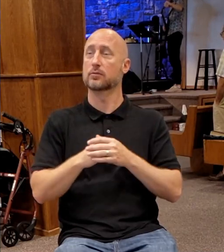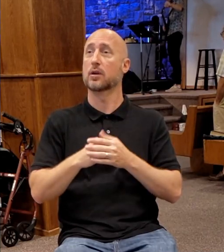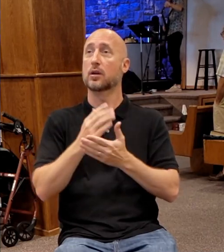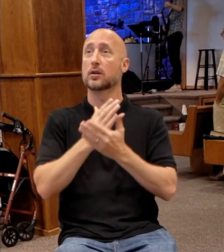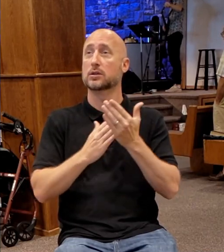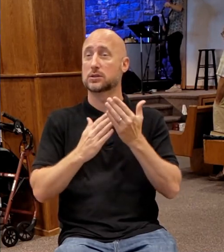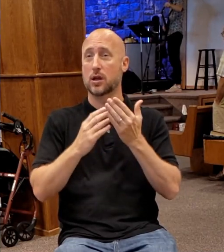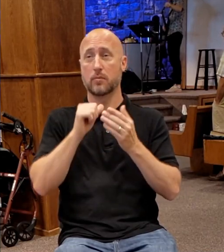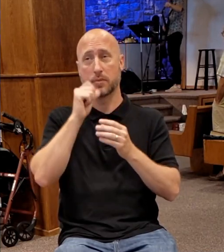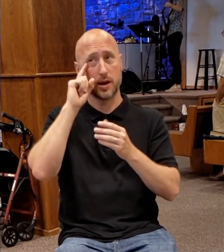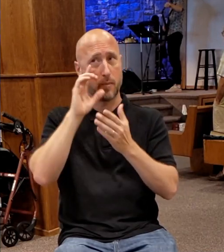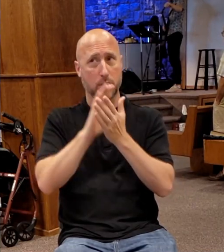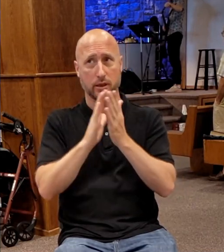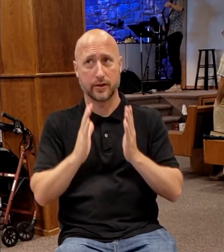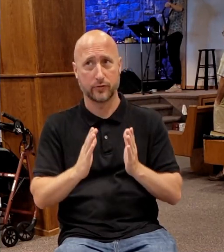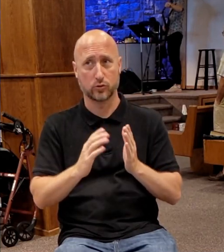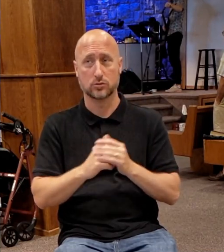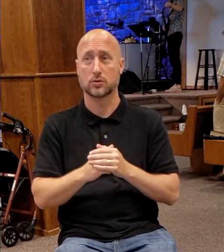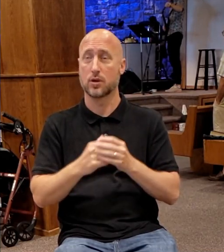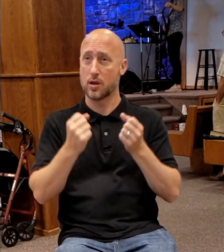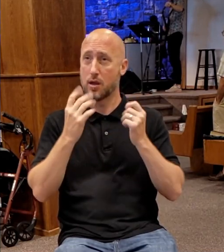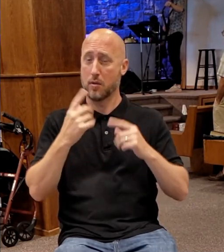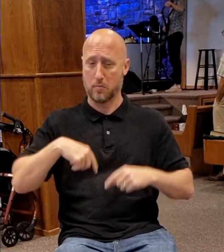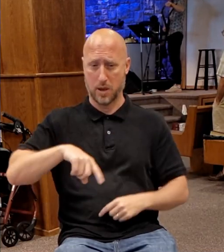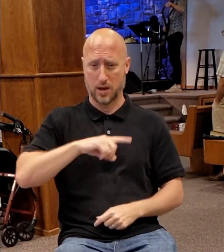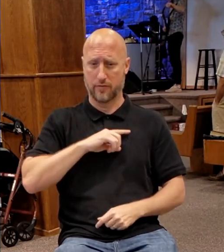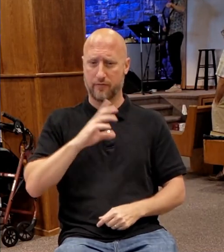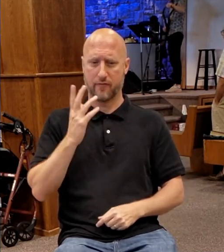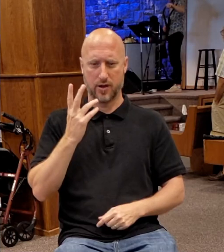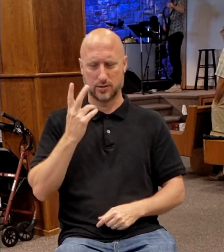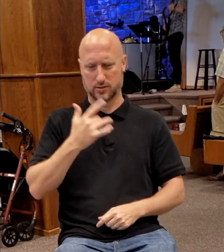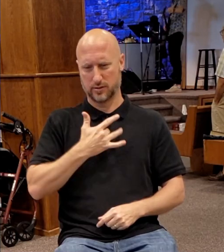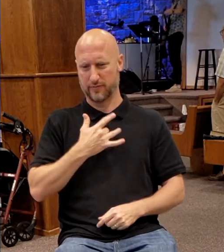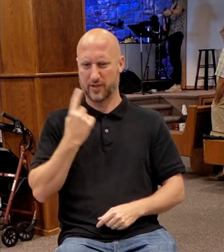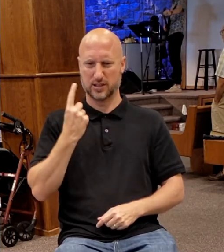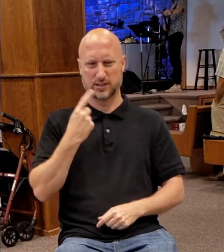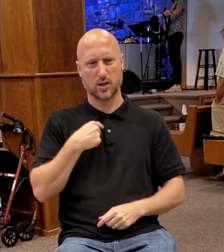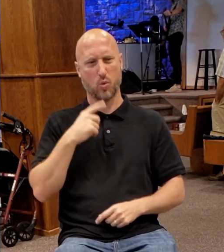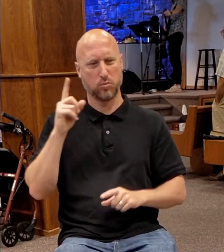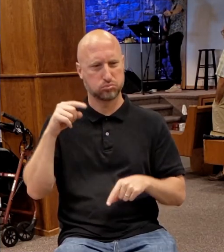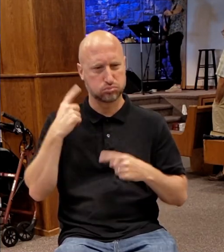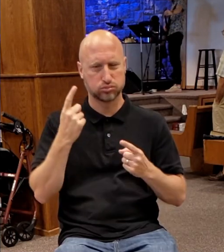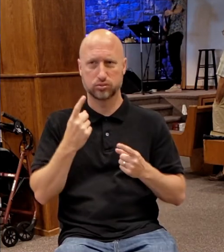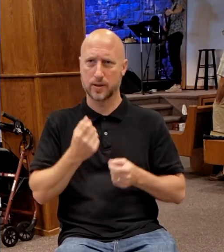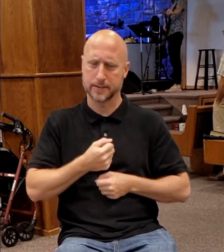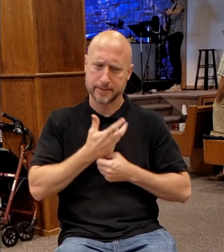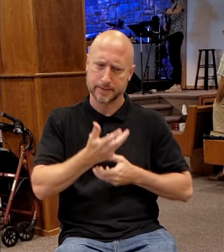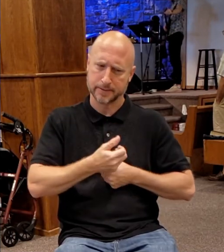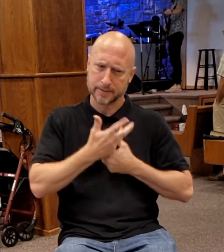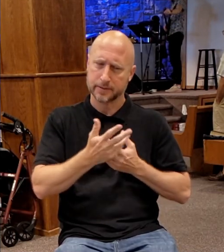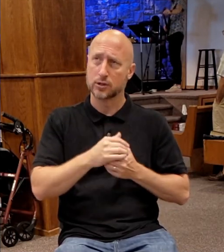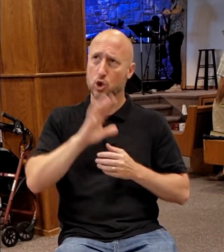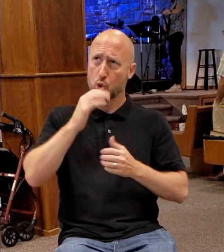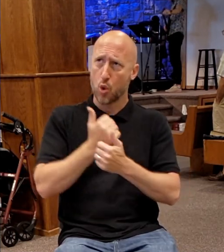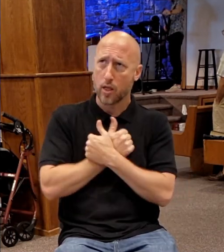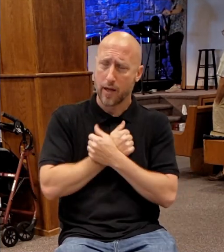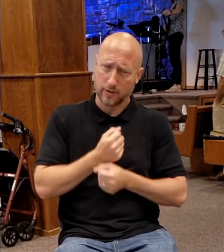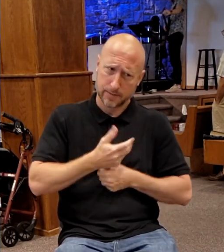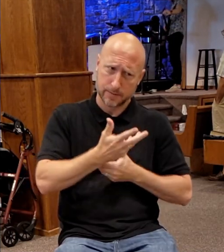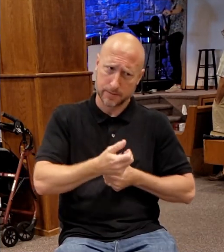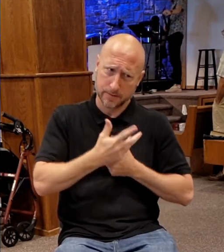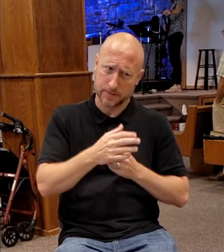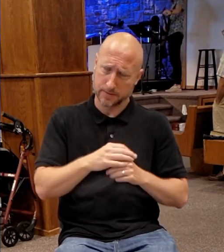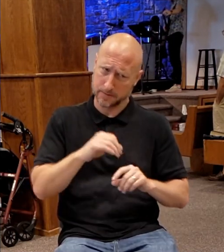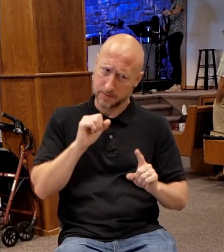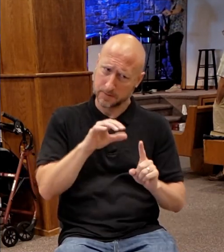Lord. Many of us are going to be brokenhearted about someone we've been trying to share your love with for a long time, Lord. May we find